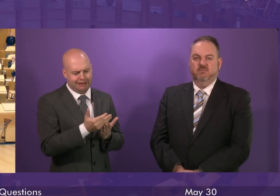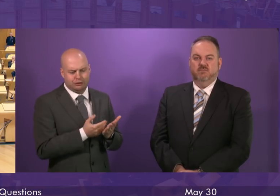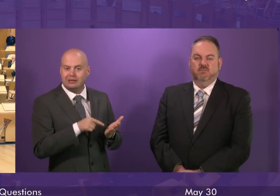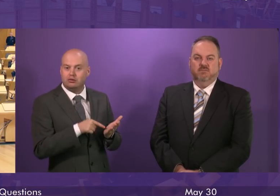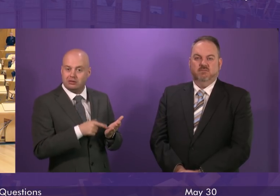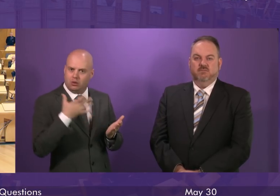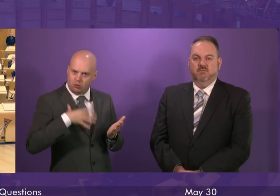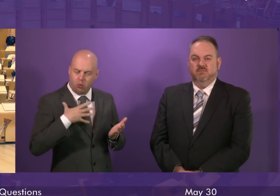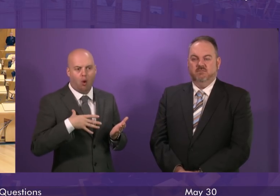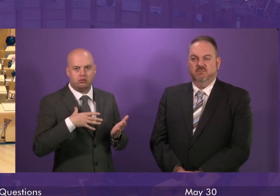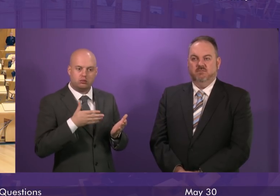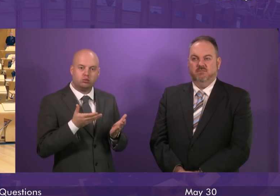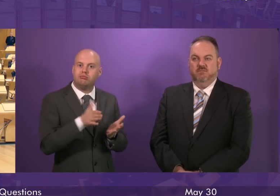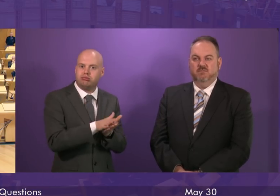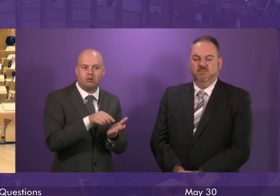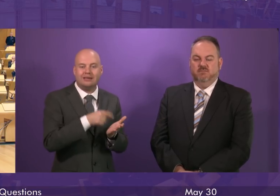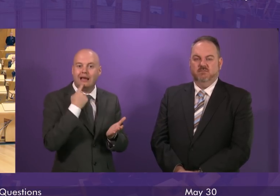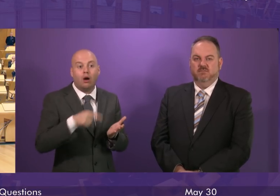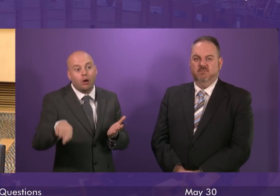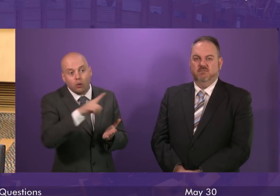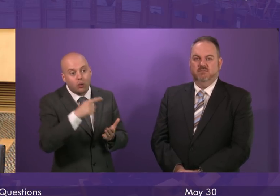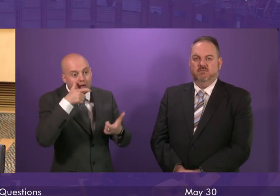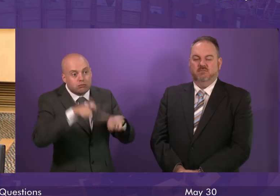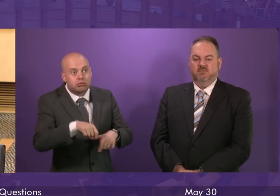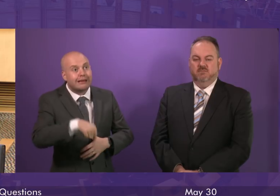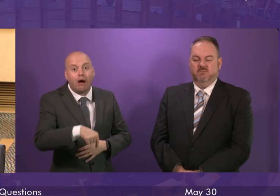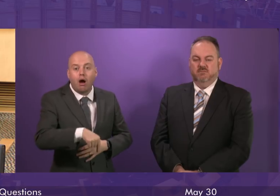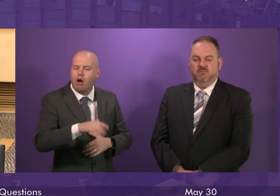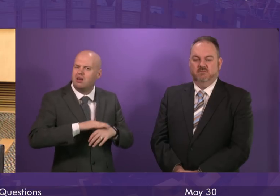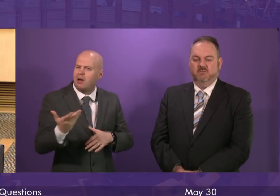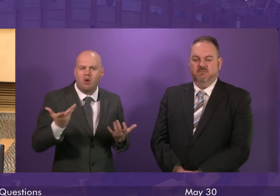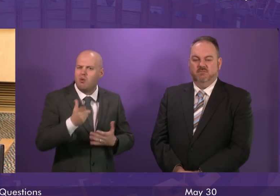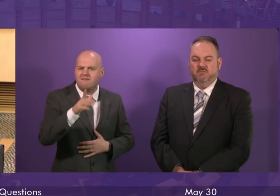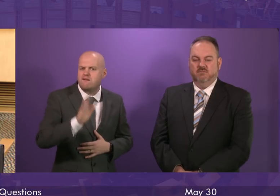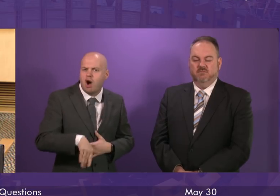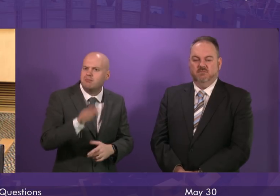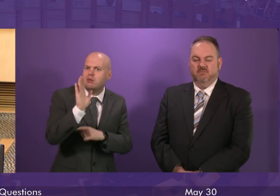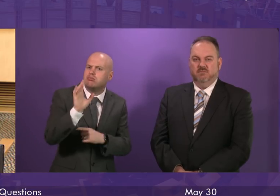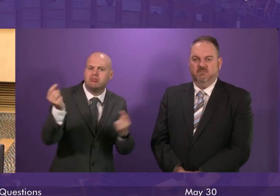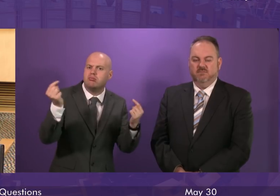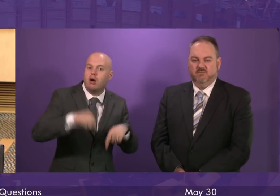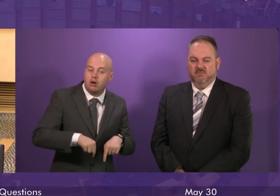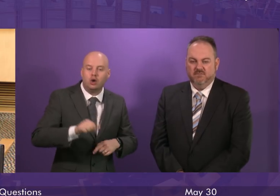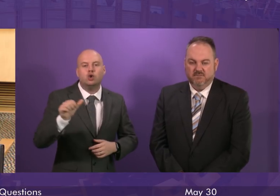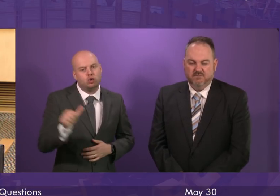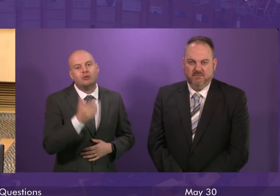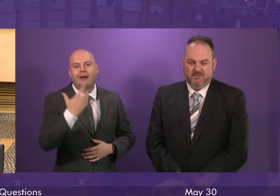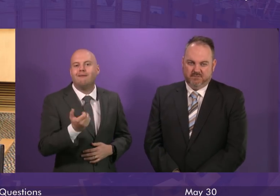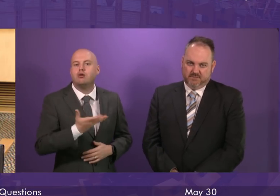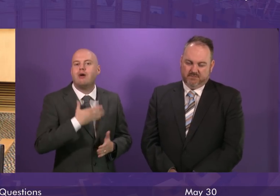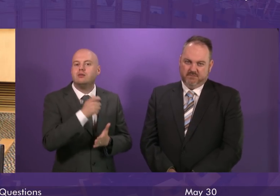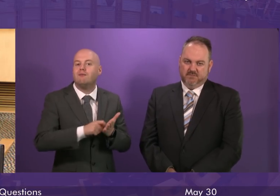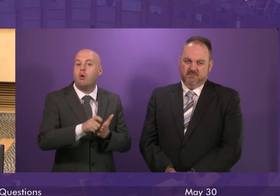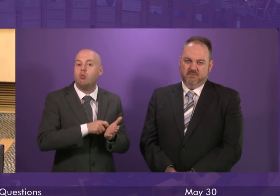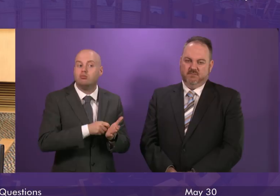to vote to anybody who is legally resident in this country regardless of what country they come from I think that is fair and